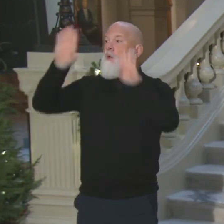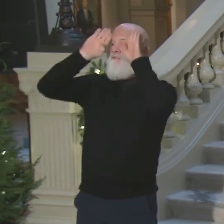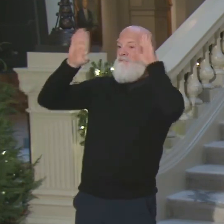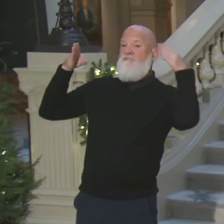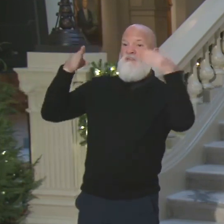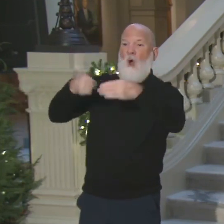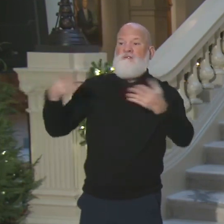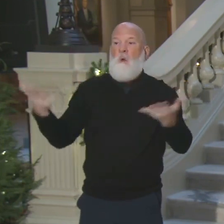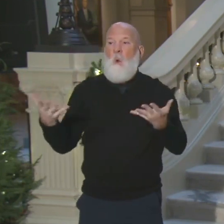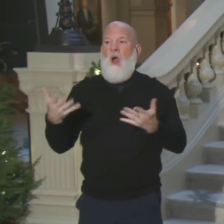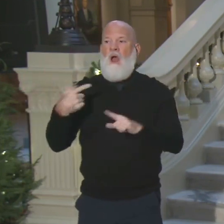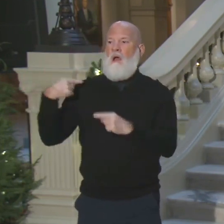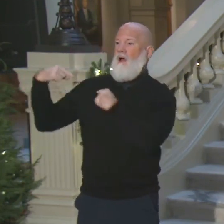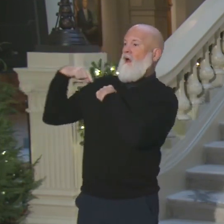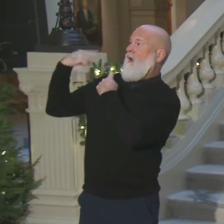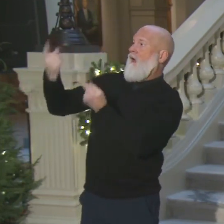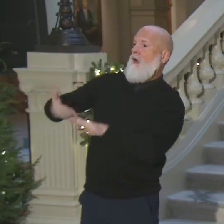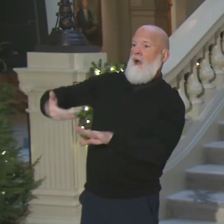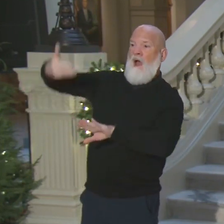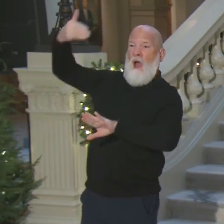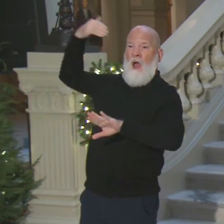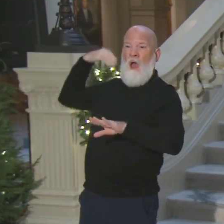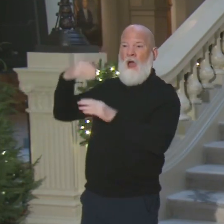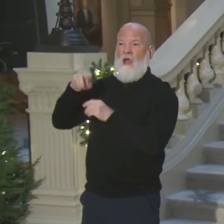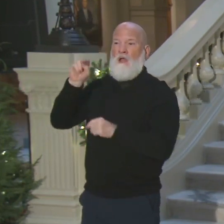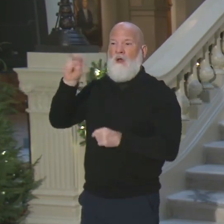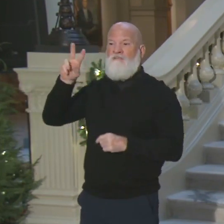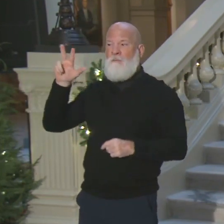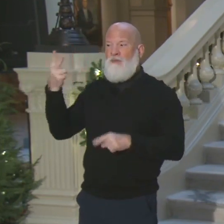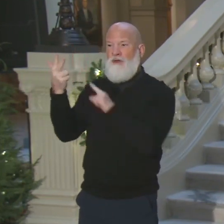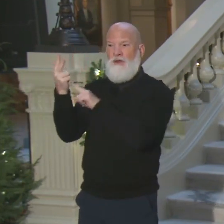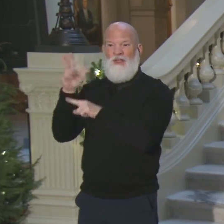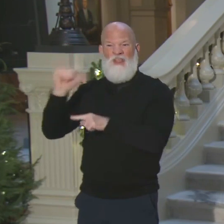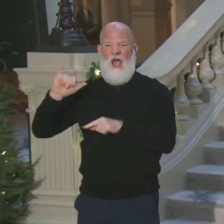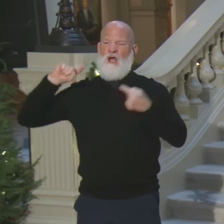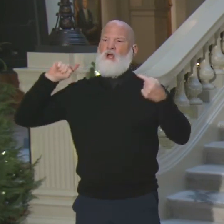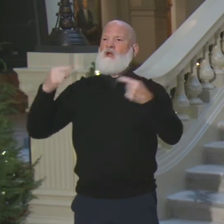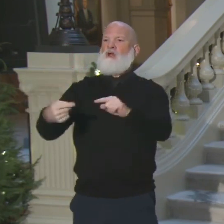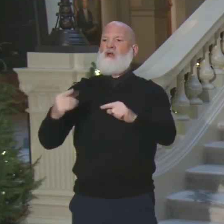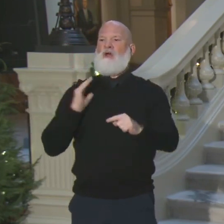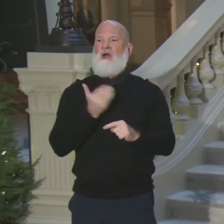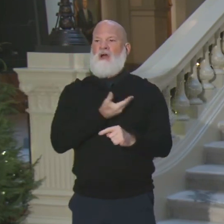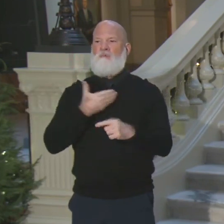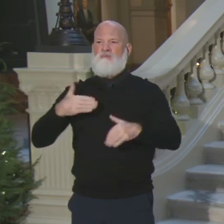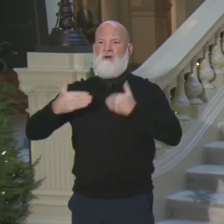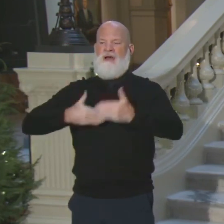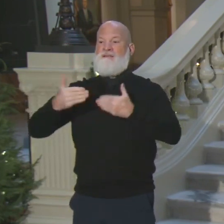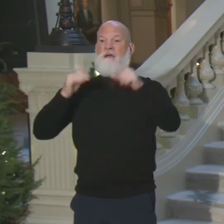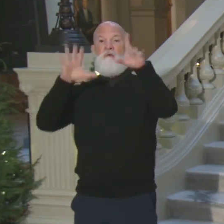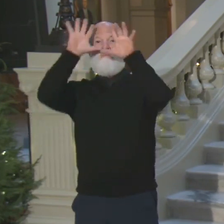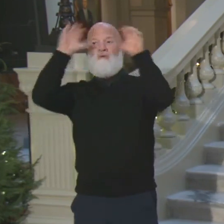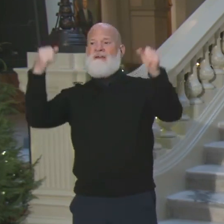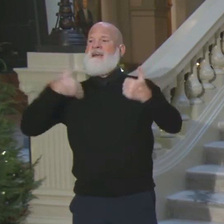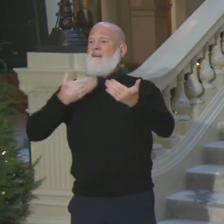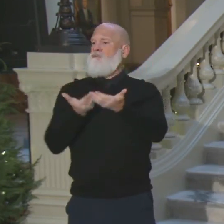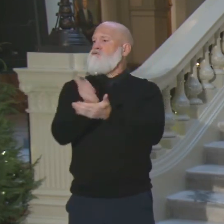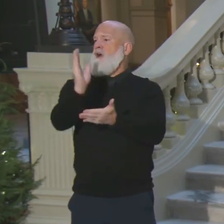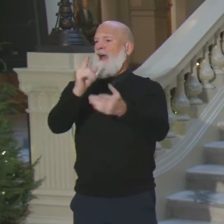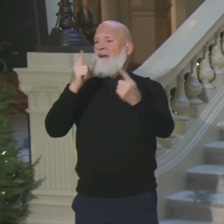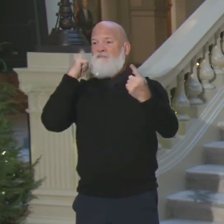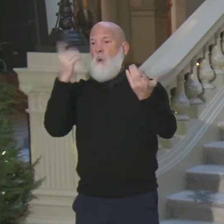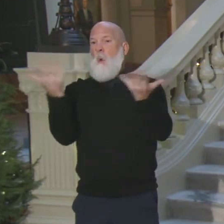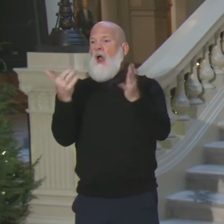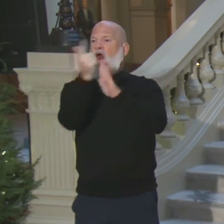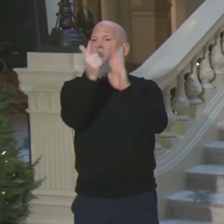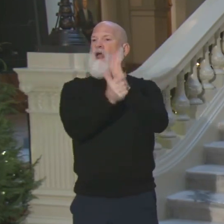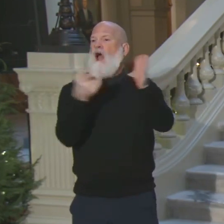The President has his due process rights, and those are available to him. It's time we all focus on the future